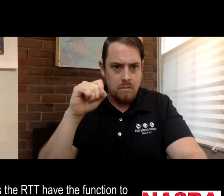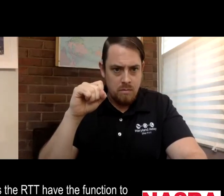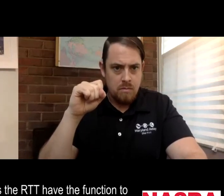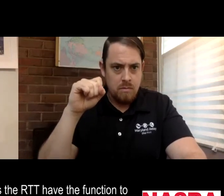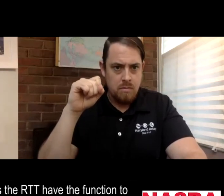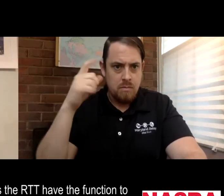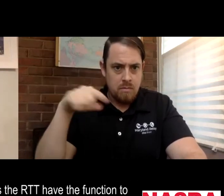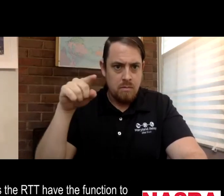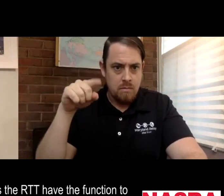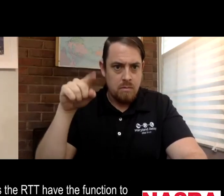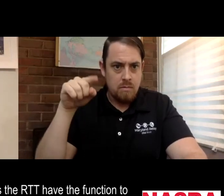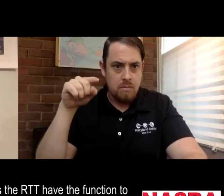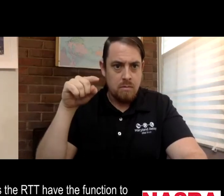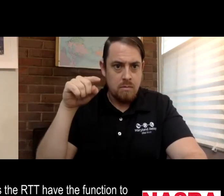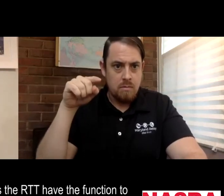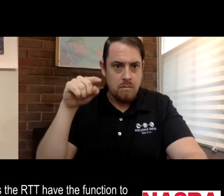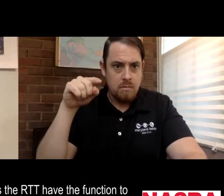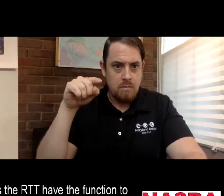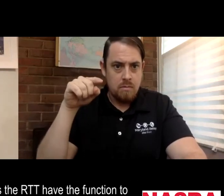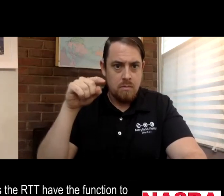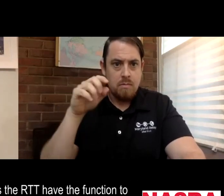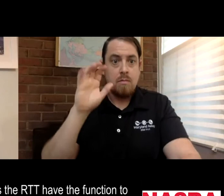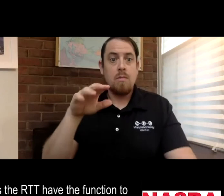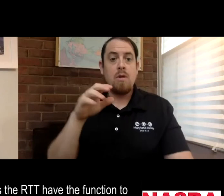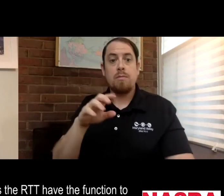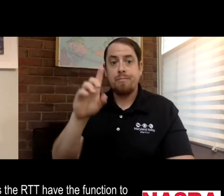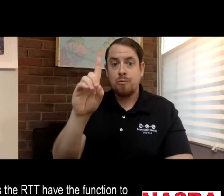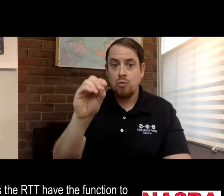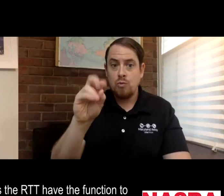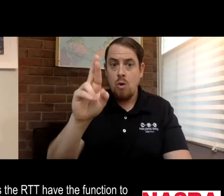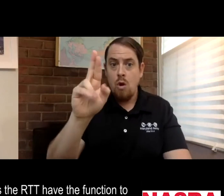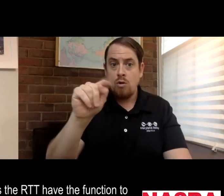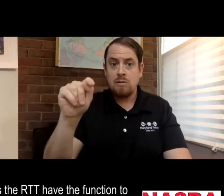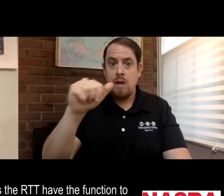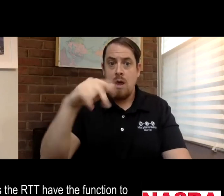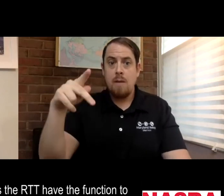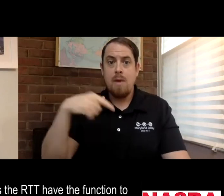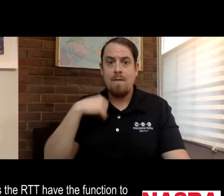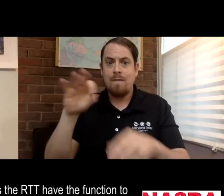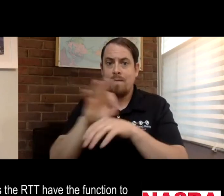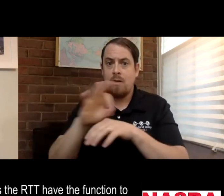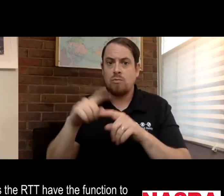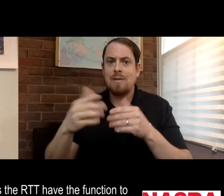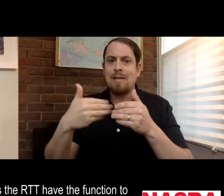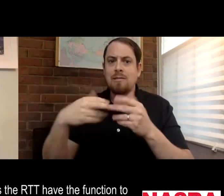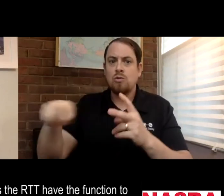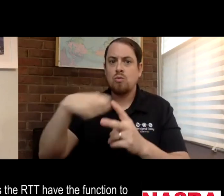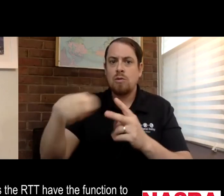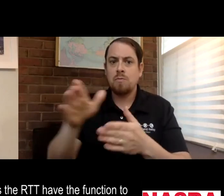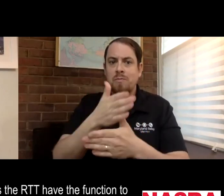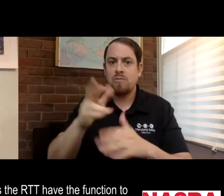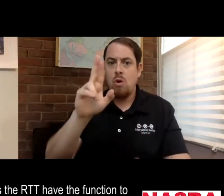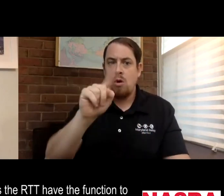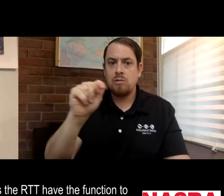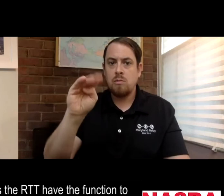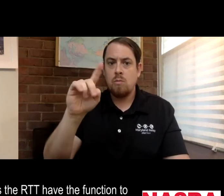is, does the RTT